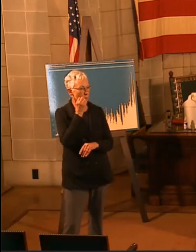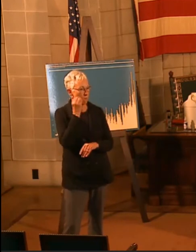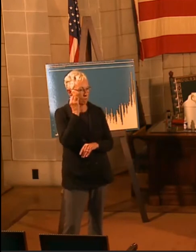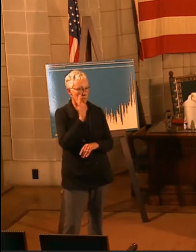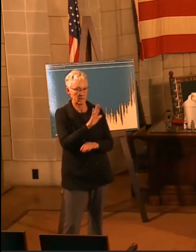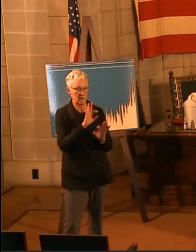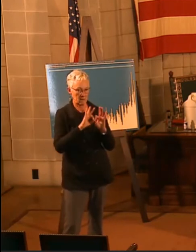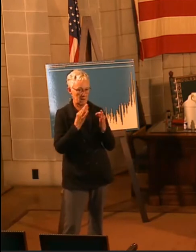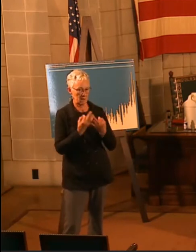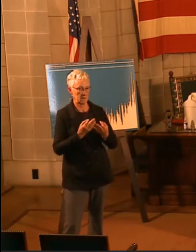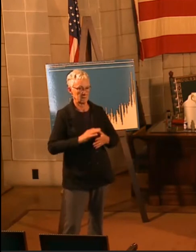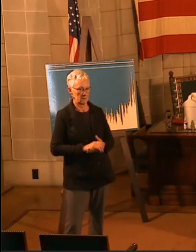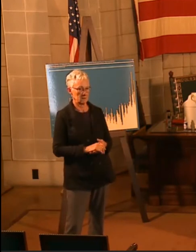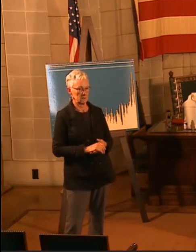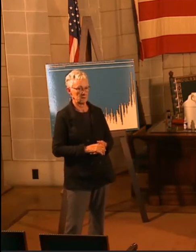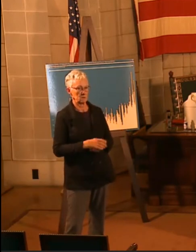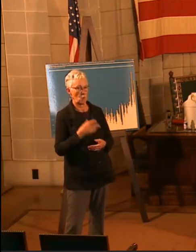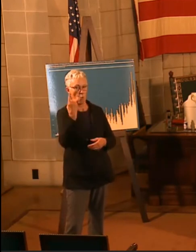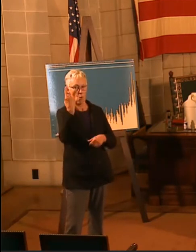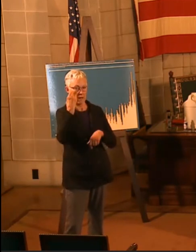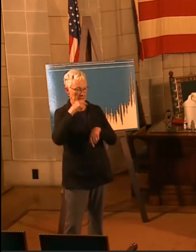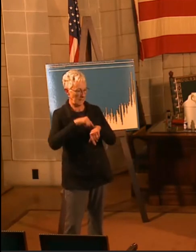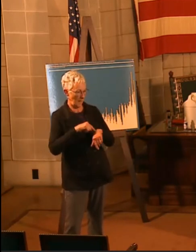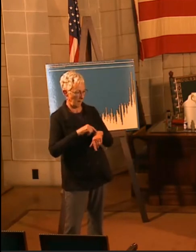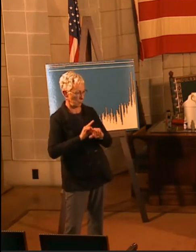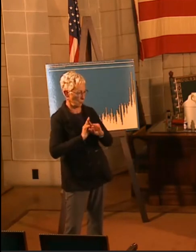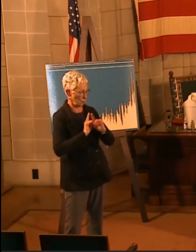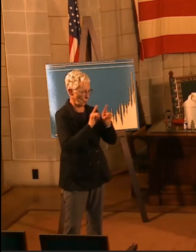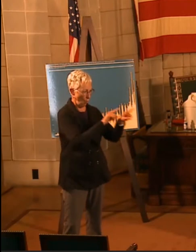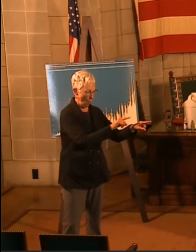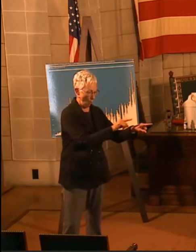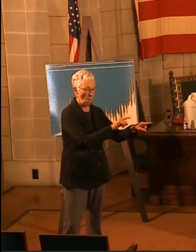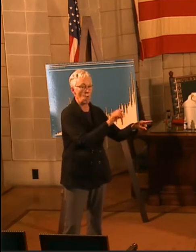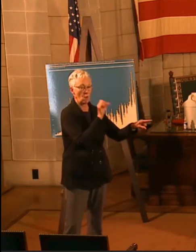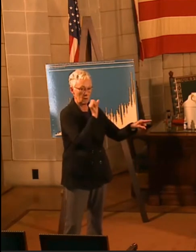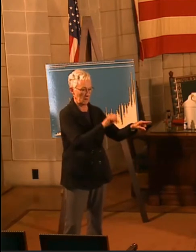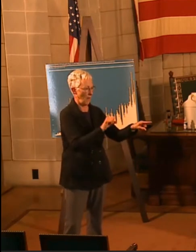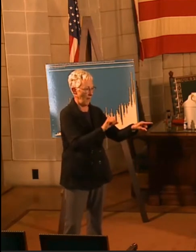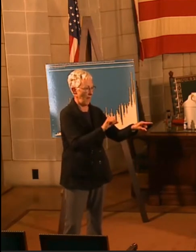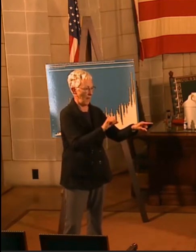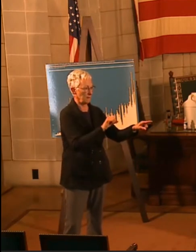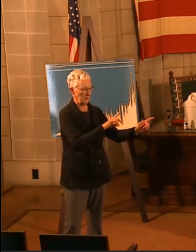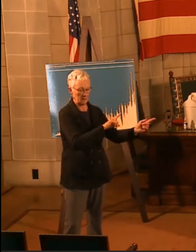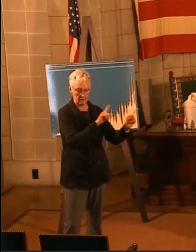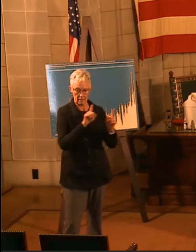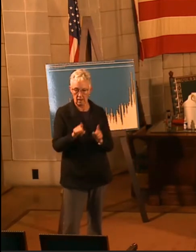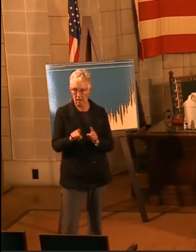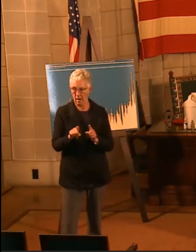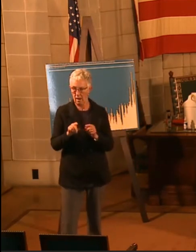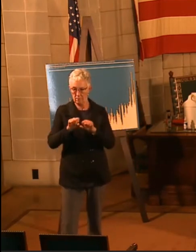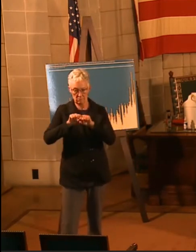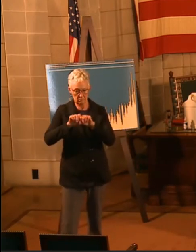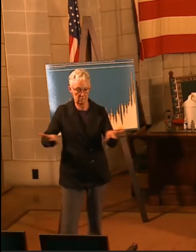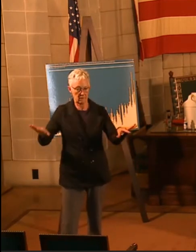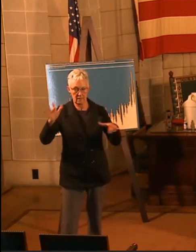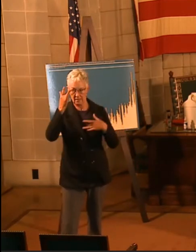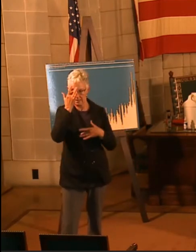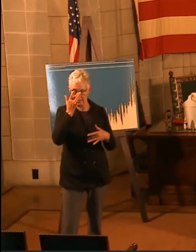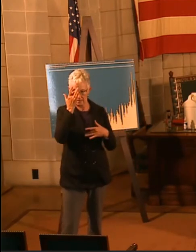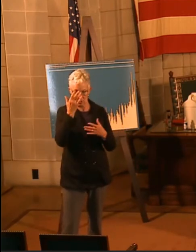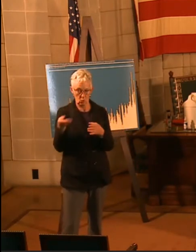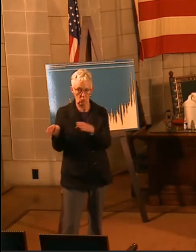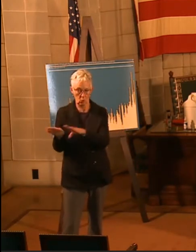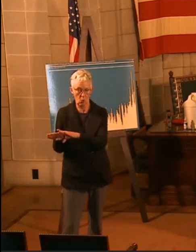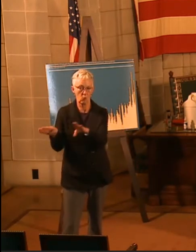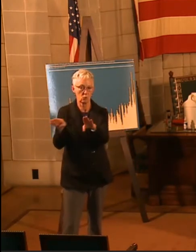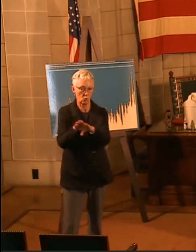One event or gathering, large or small, can quite easily close down a community, business, or school, or take down a sports